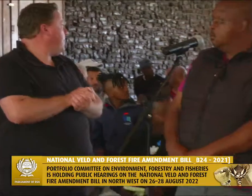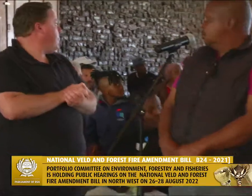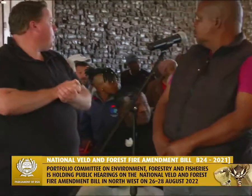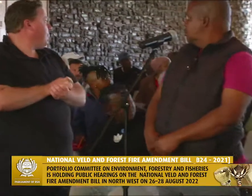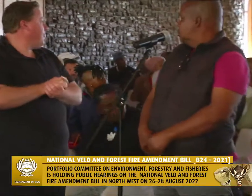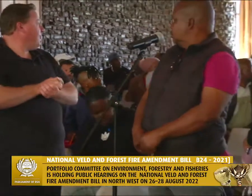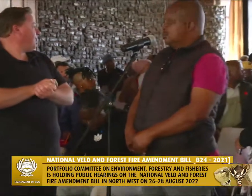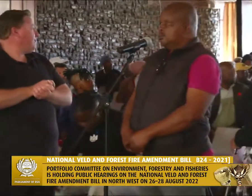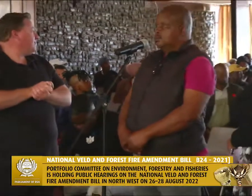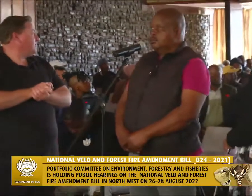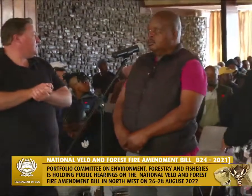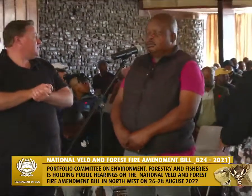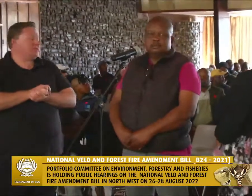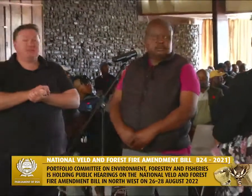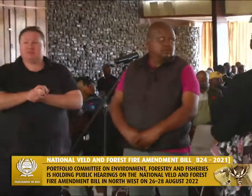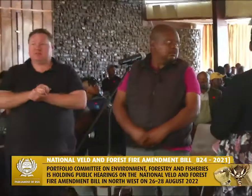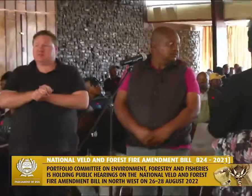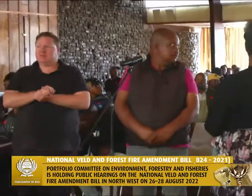There's a